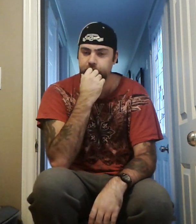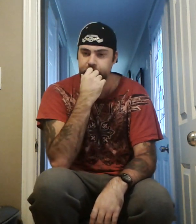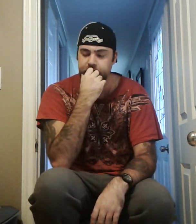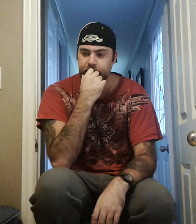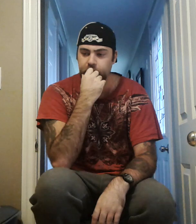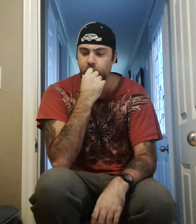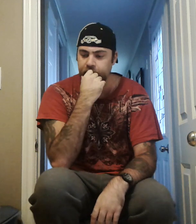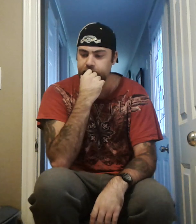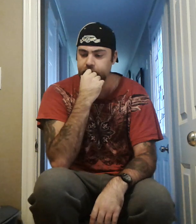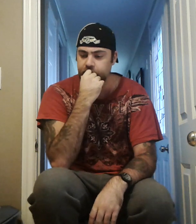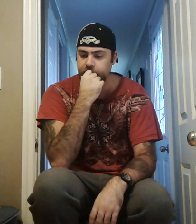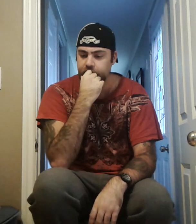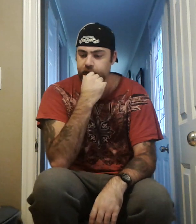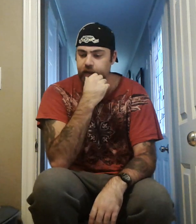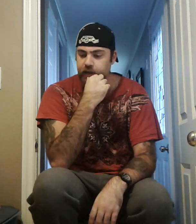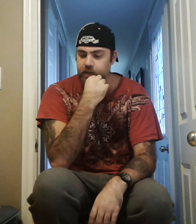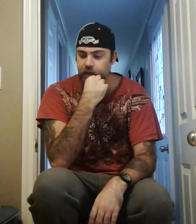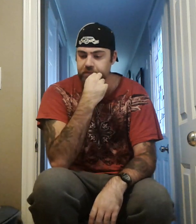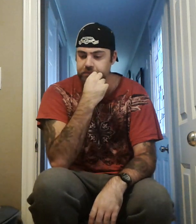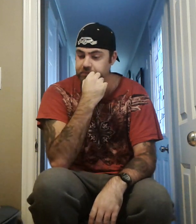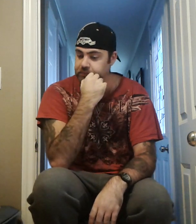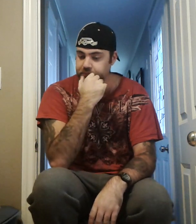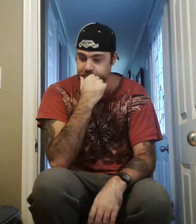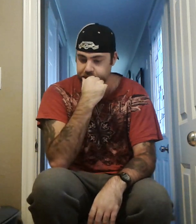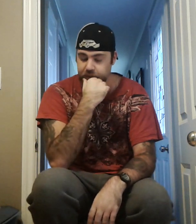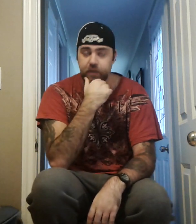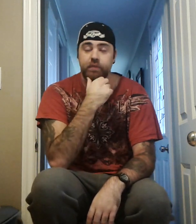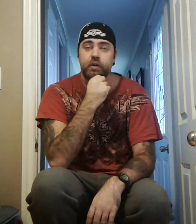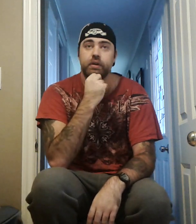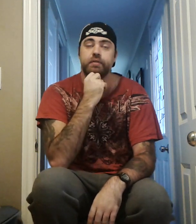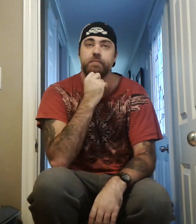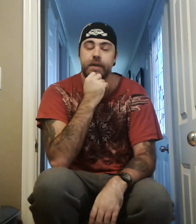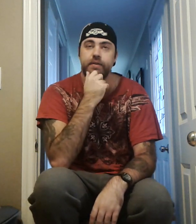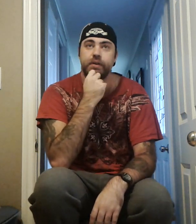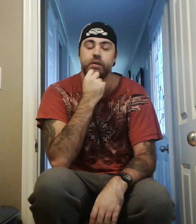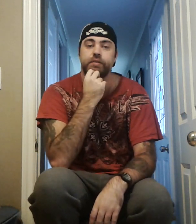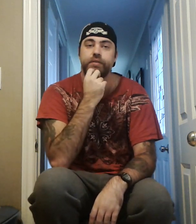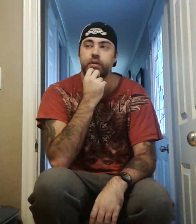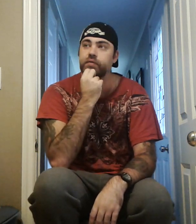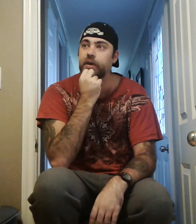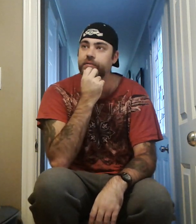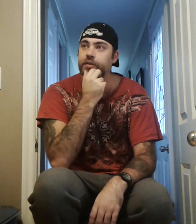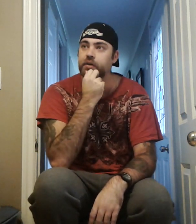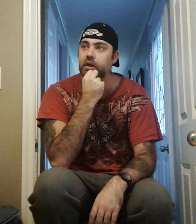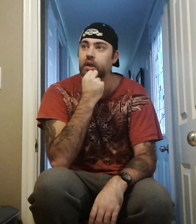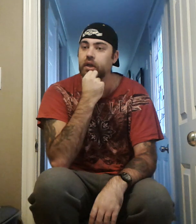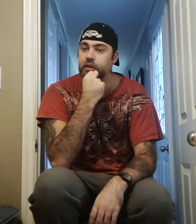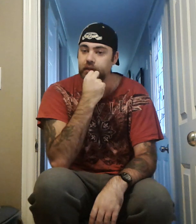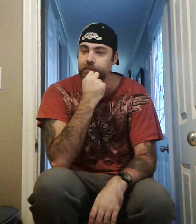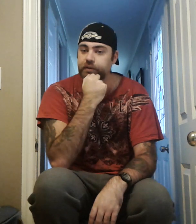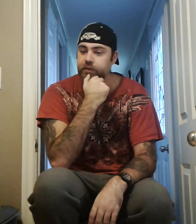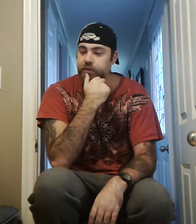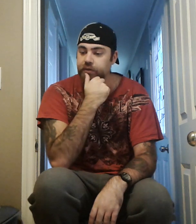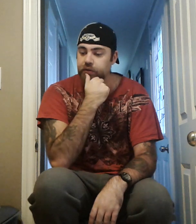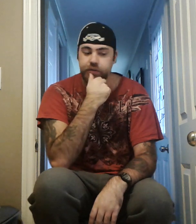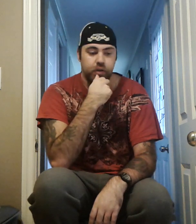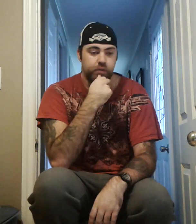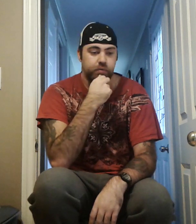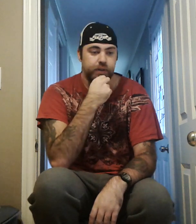know, that won, and, um, thinking, man, that's amazing, that's, you know, definitely, definitely deserves, you know, the win